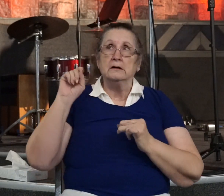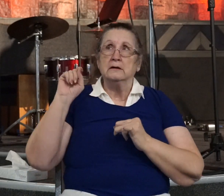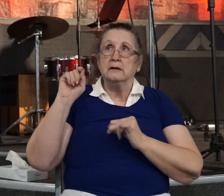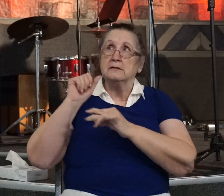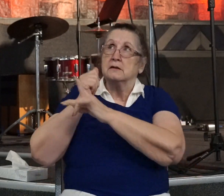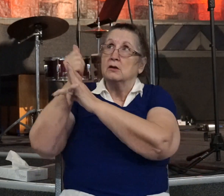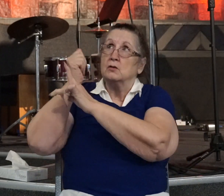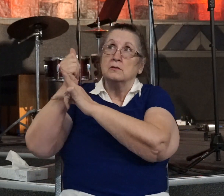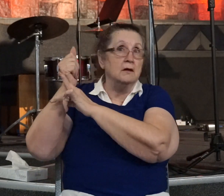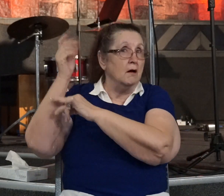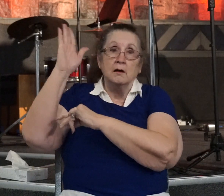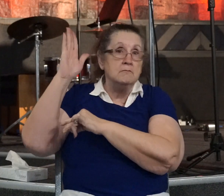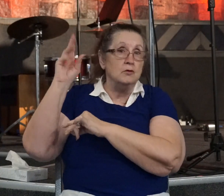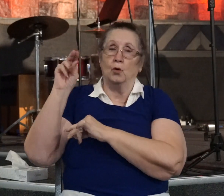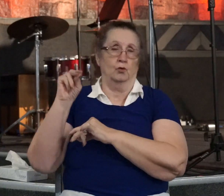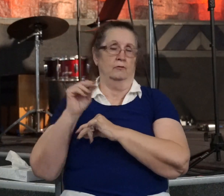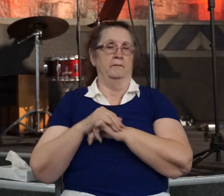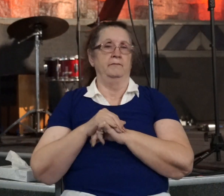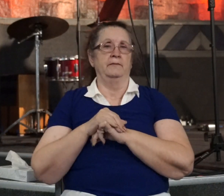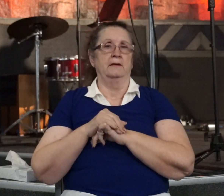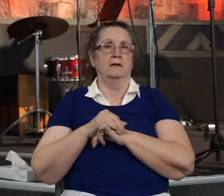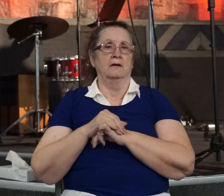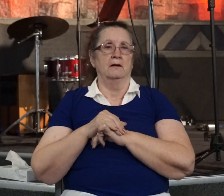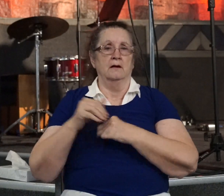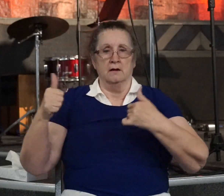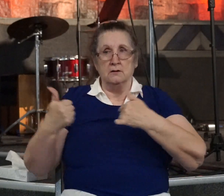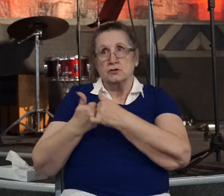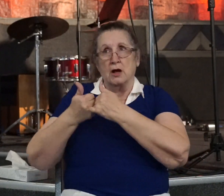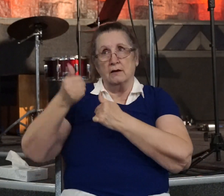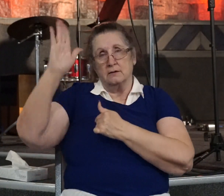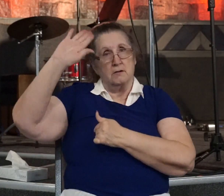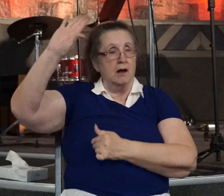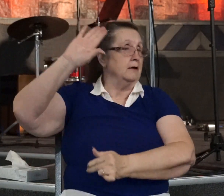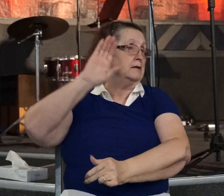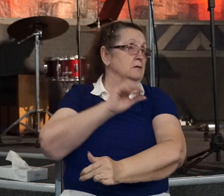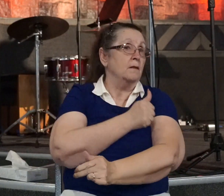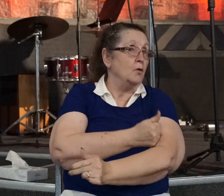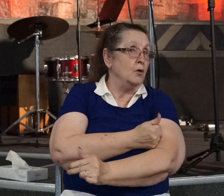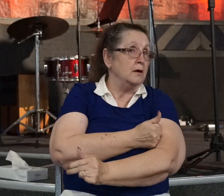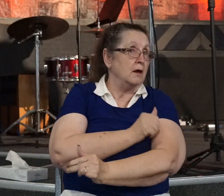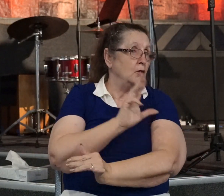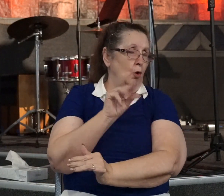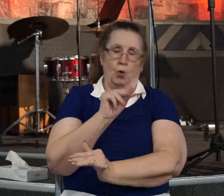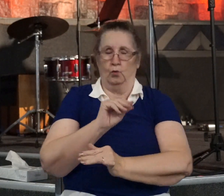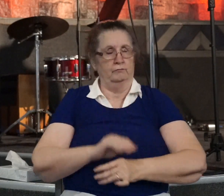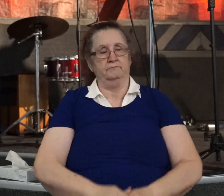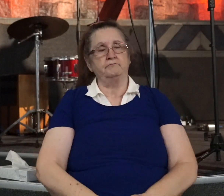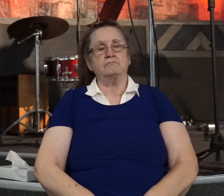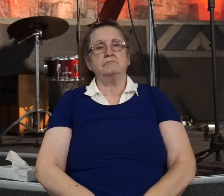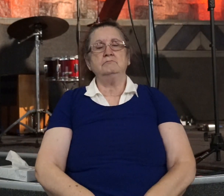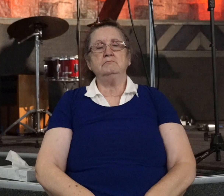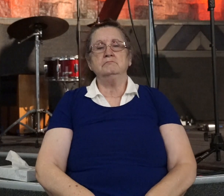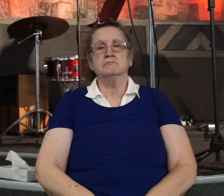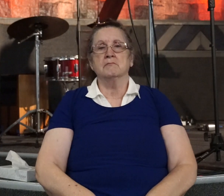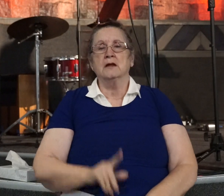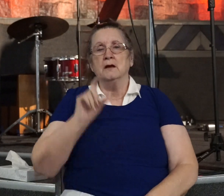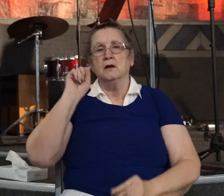No. Is he challenging God's authority? No. Is he questioning God in a